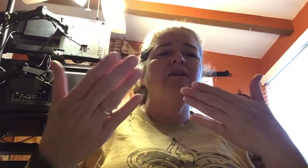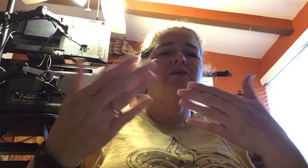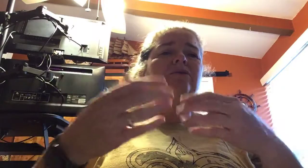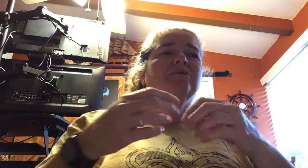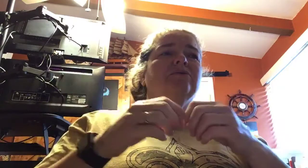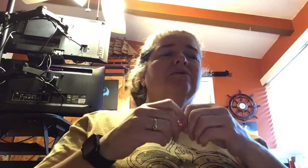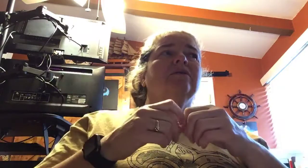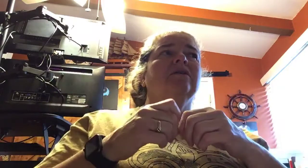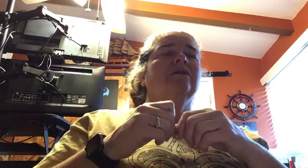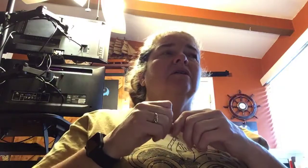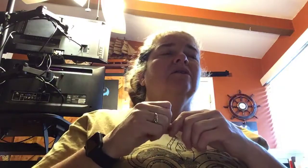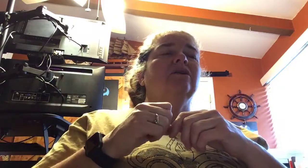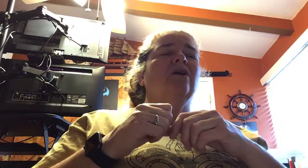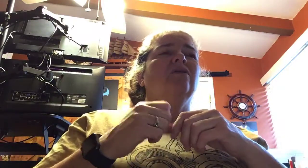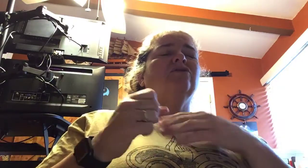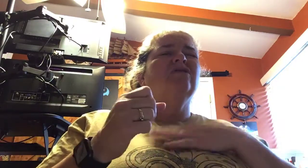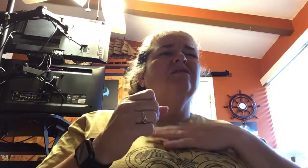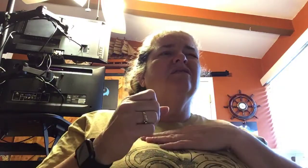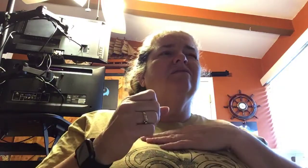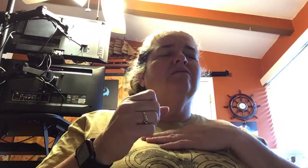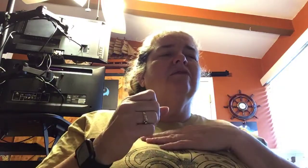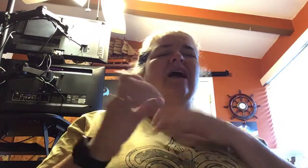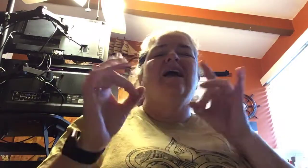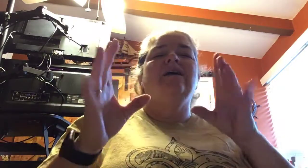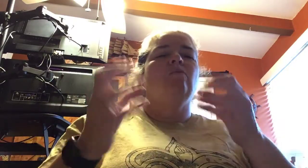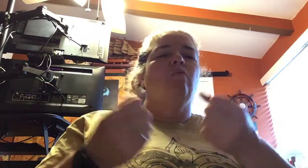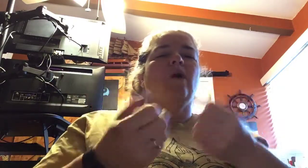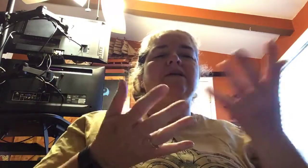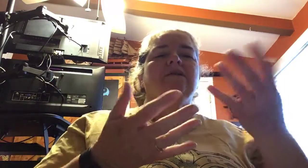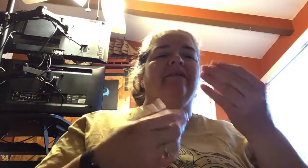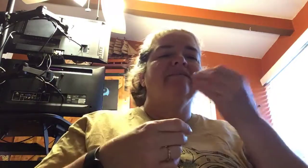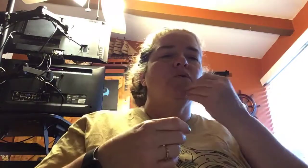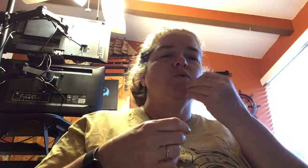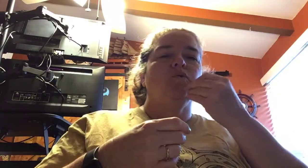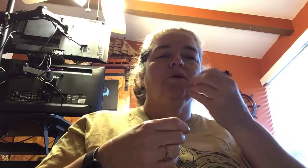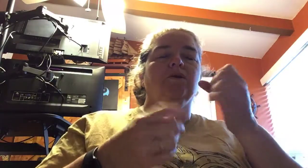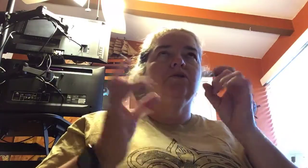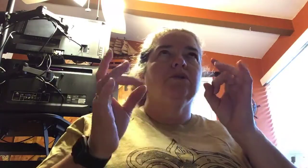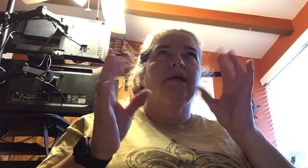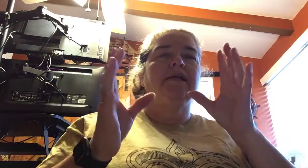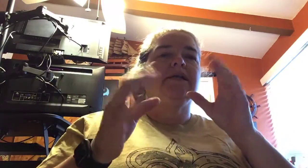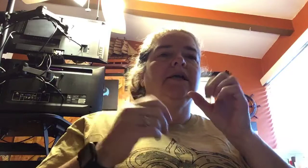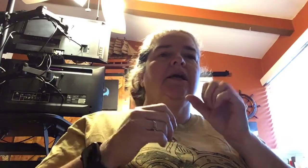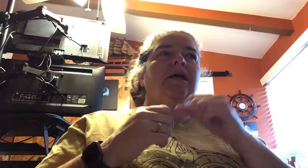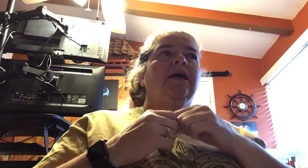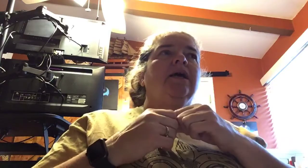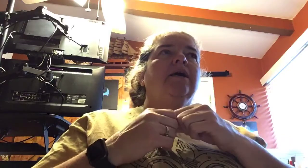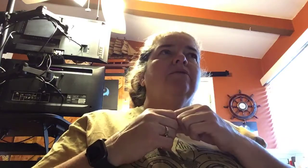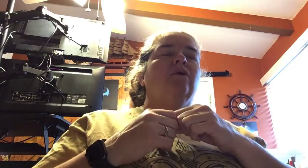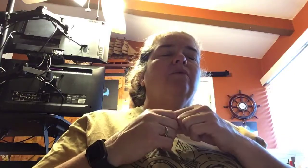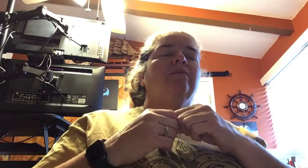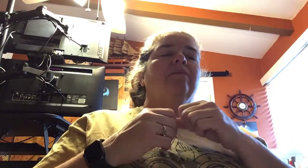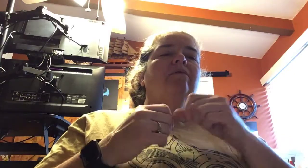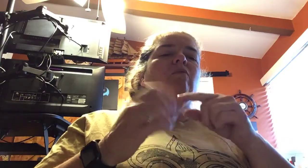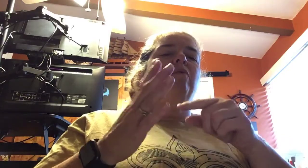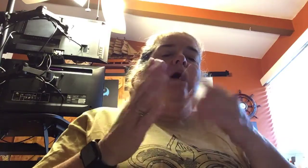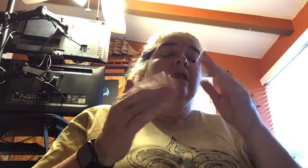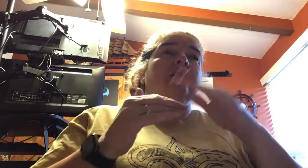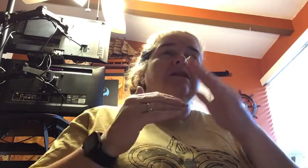you. So, I hate wasting food. just taste it. So, at least